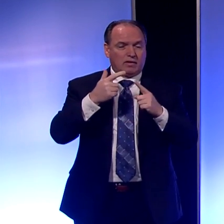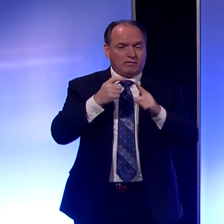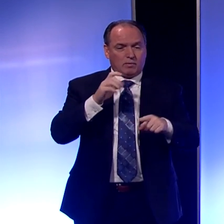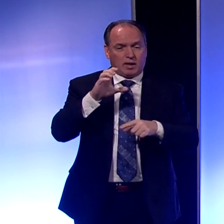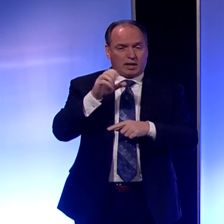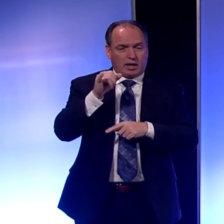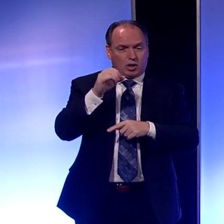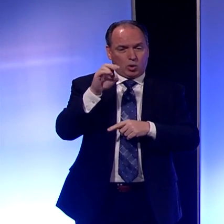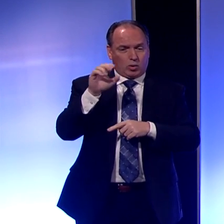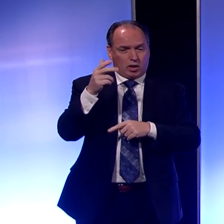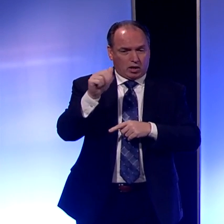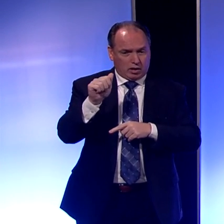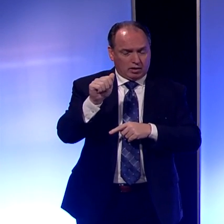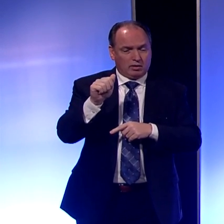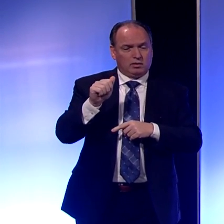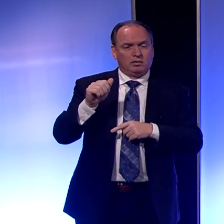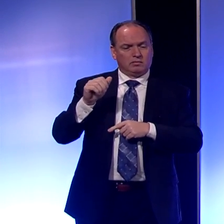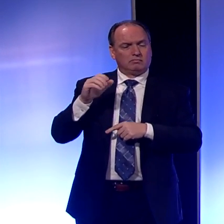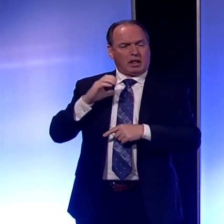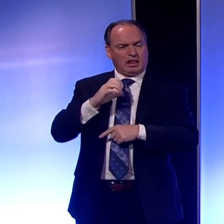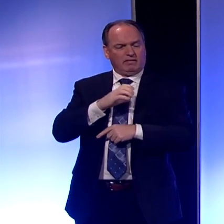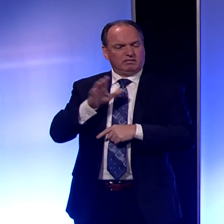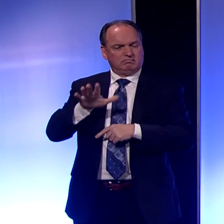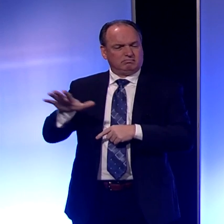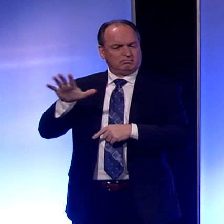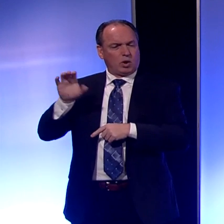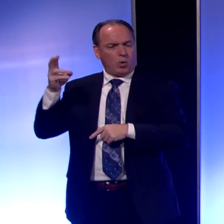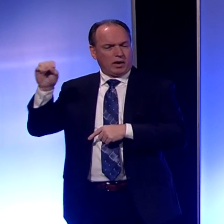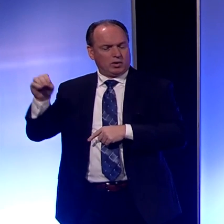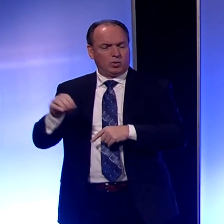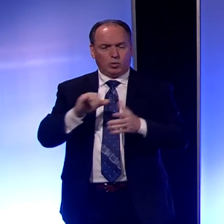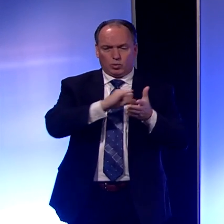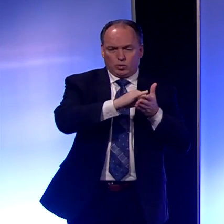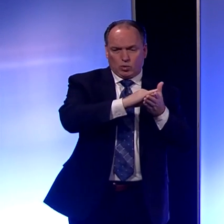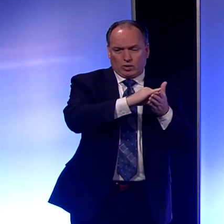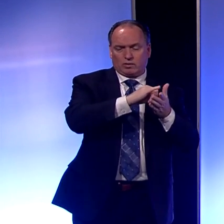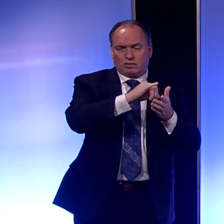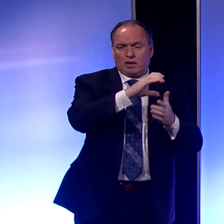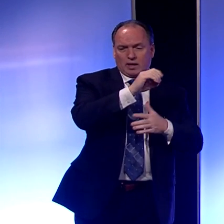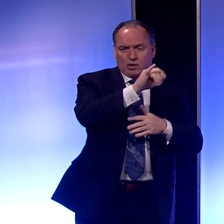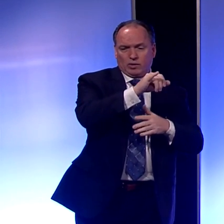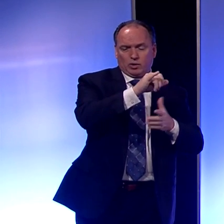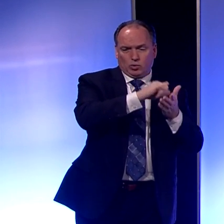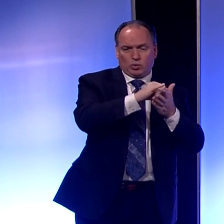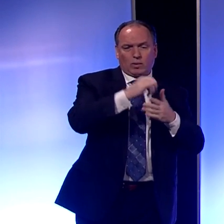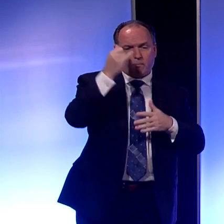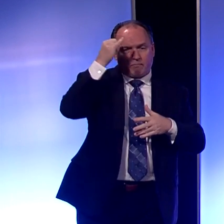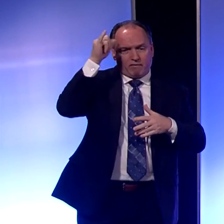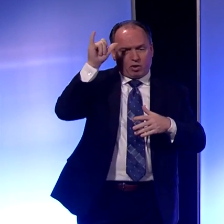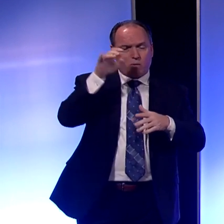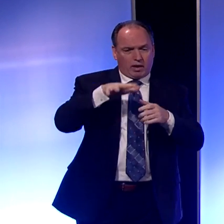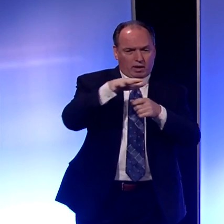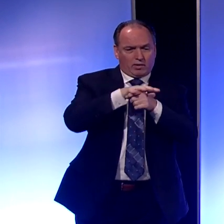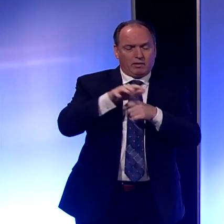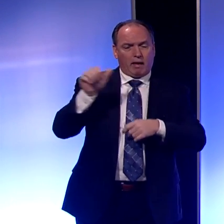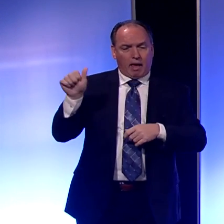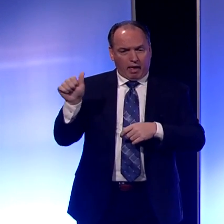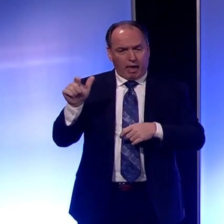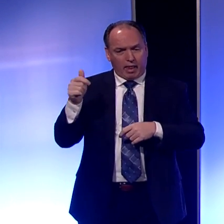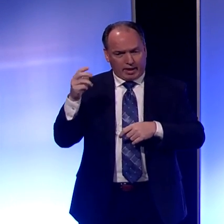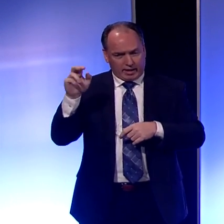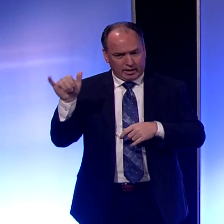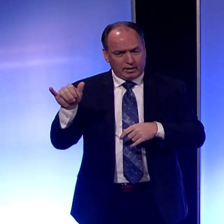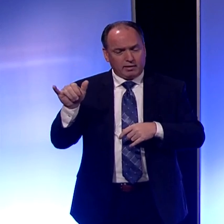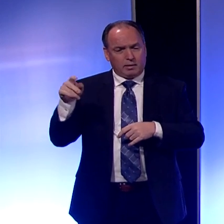Ohio, which is Cleveland, New York County, New York, which is the Buffalo area, Allegheny County,